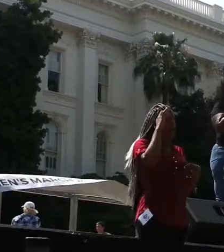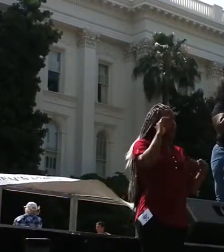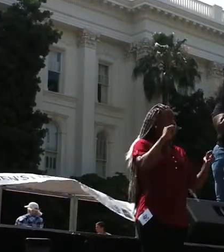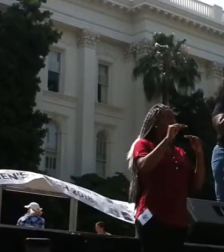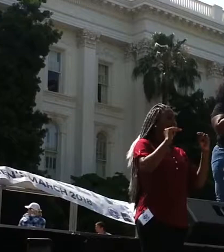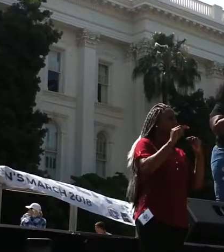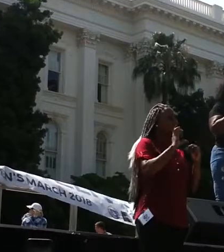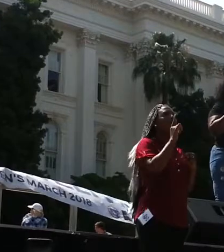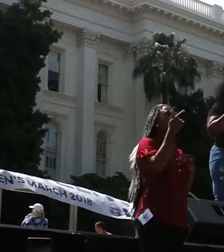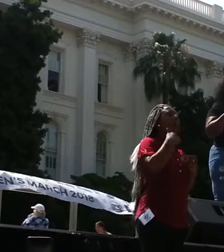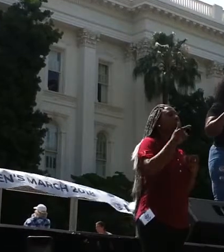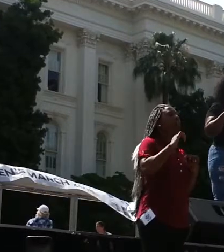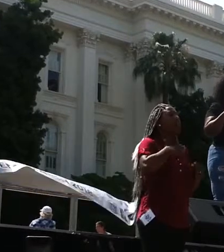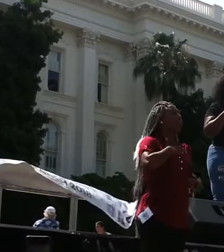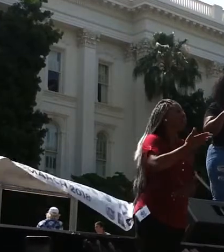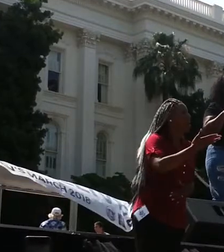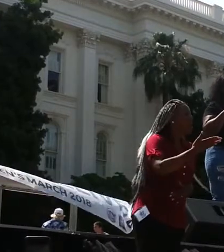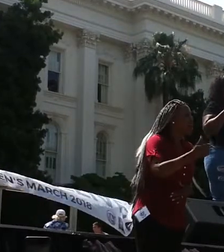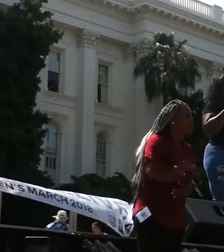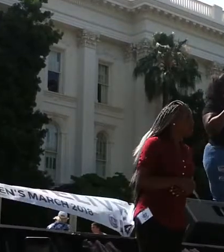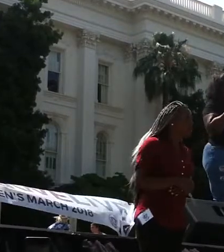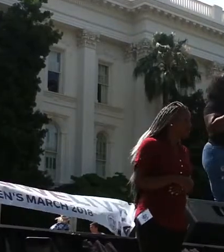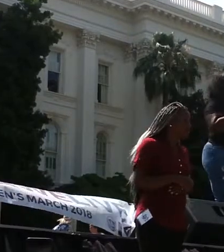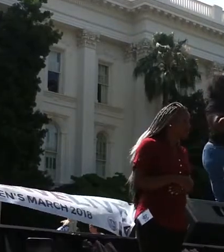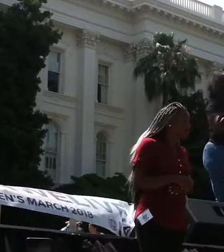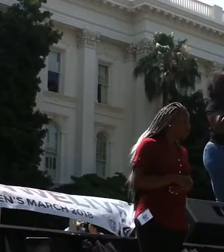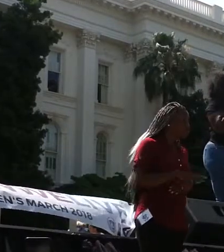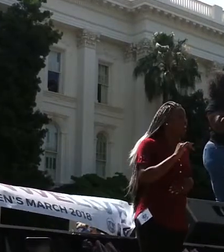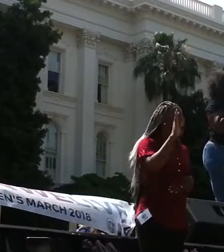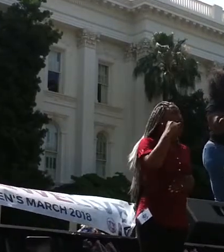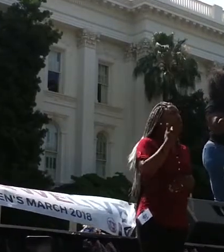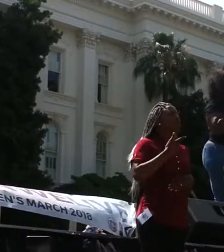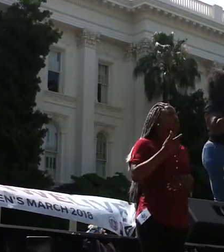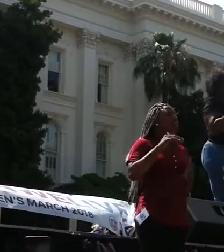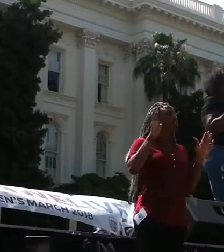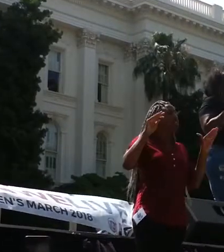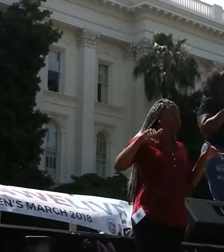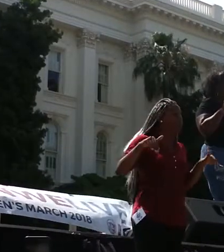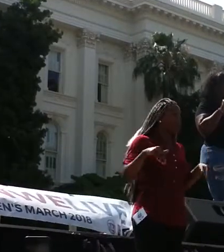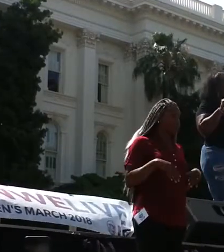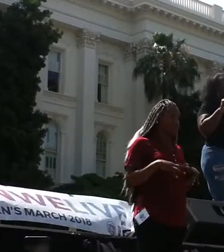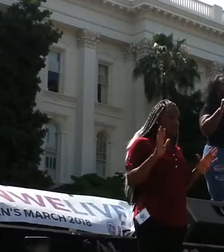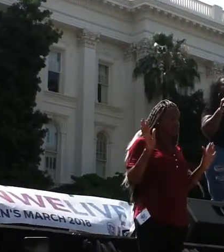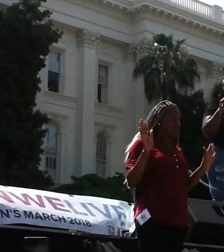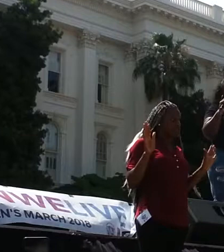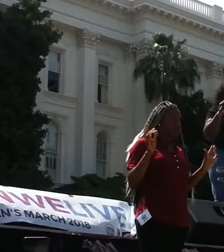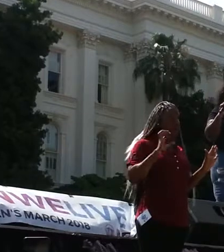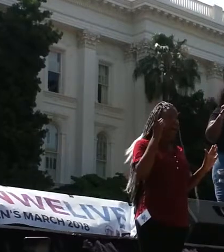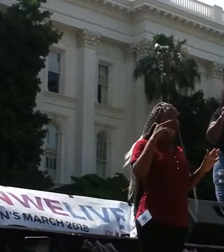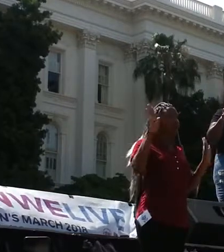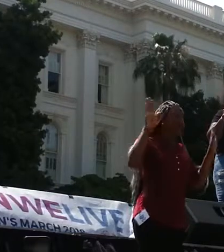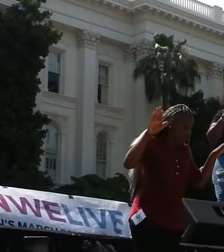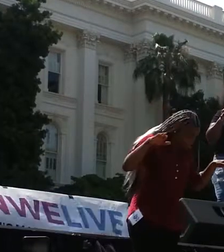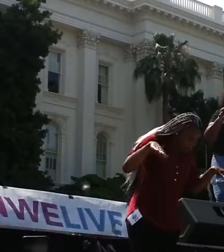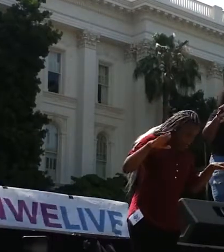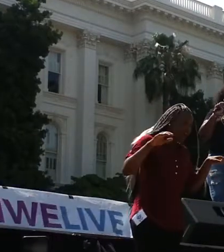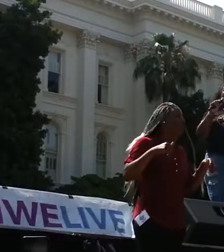I will not comply. I will not submit. I will not bow.